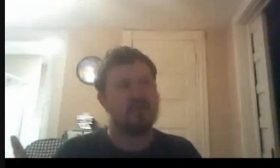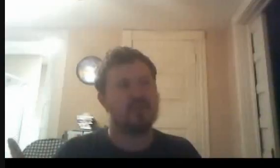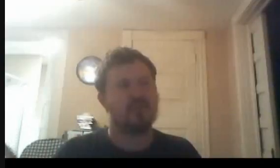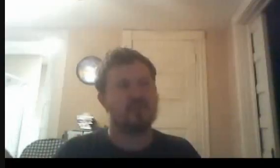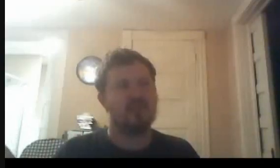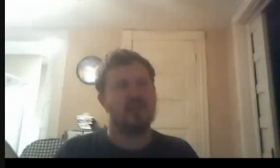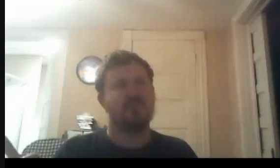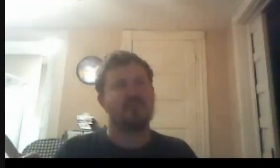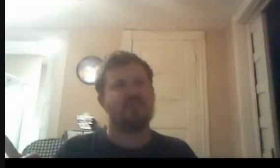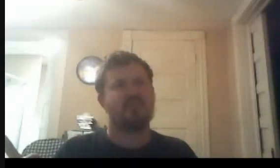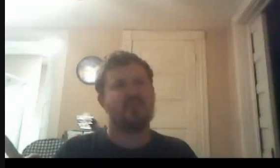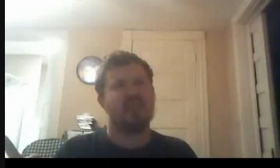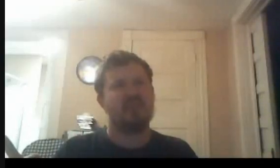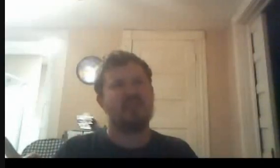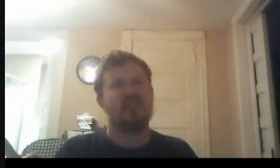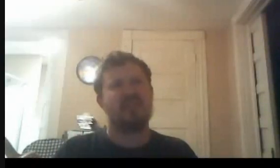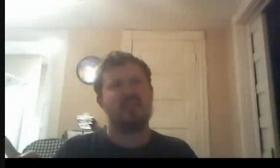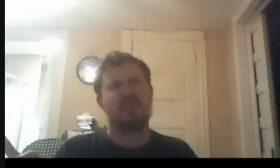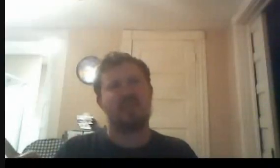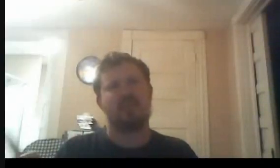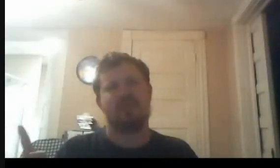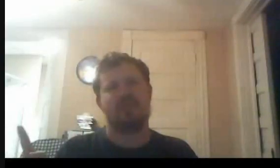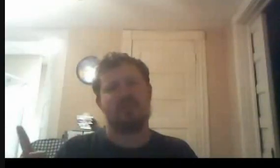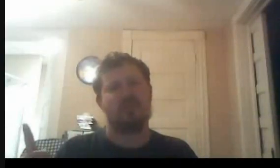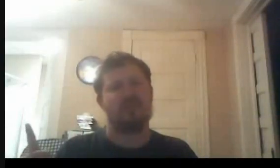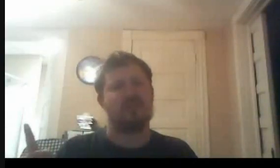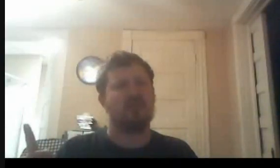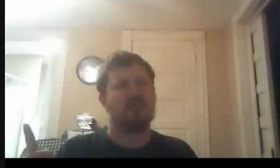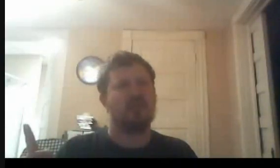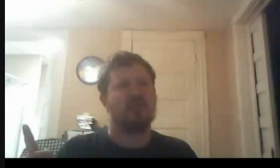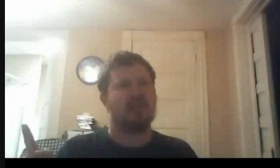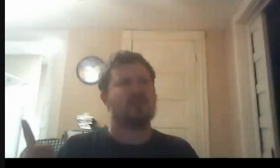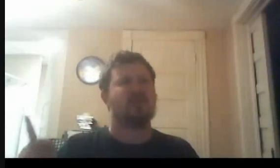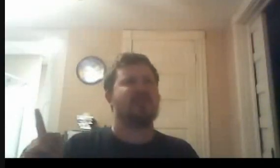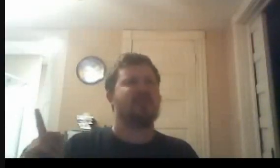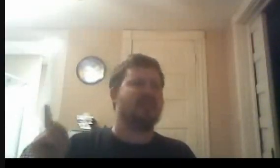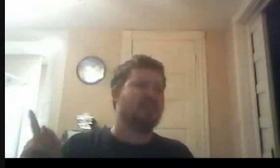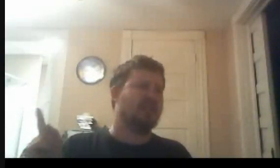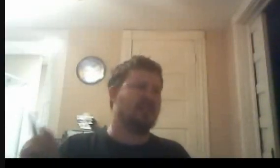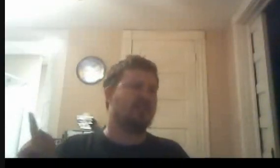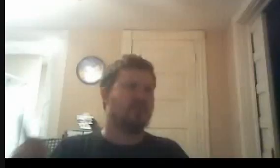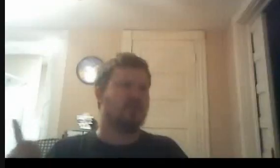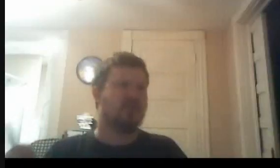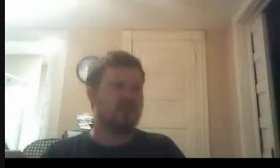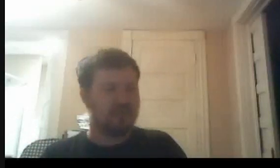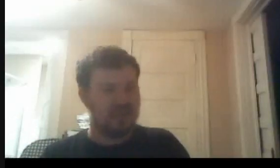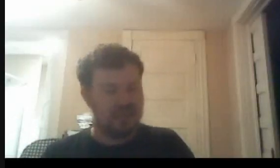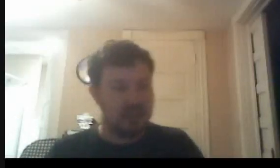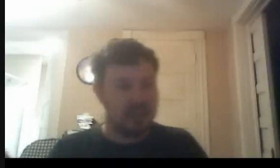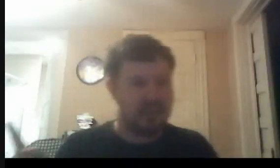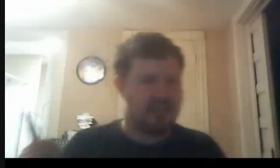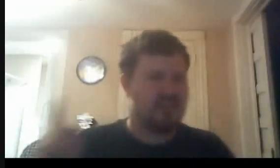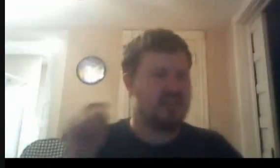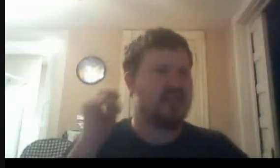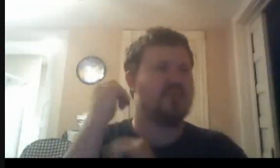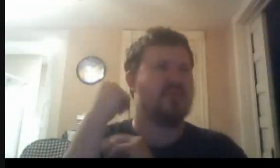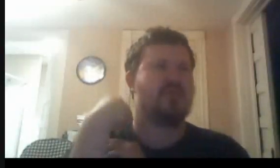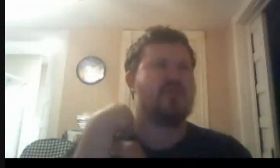Monster Blood. I think I got both of those for Christmas of 1994. Then I got Monster Blood 2